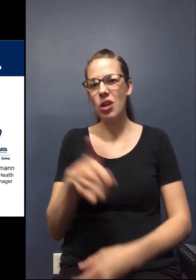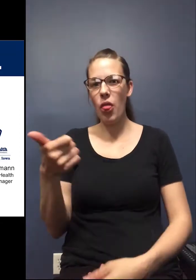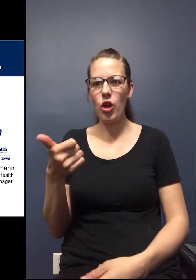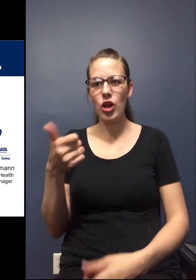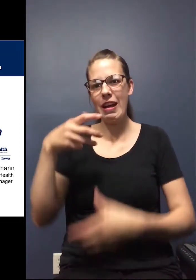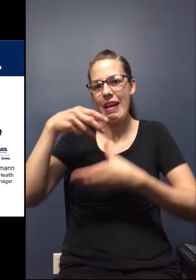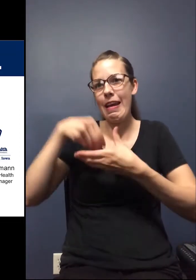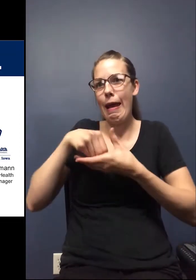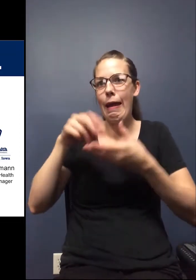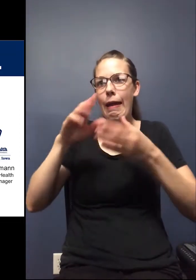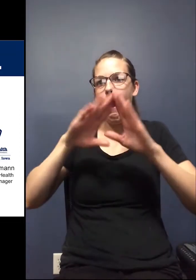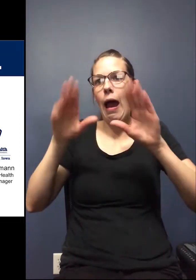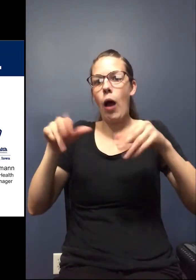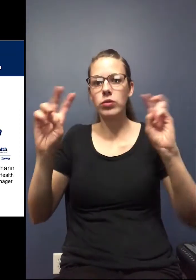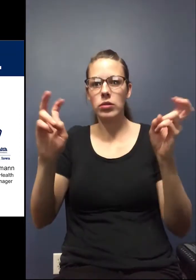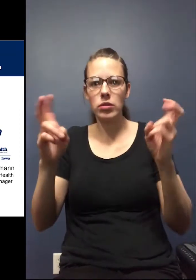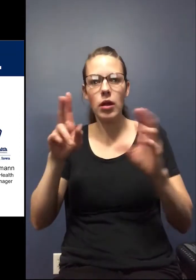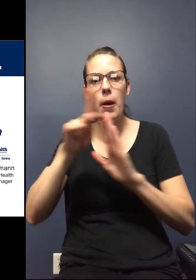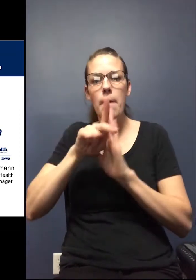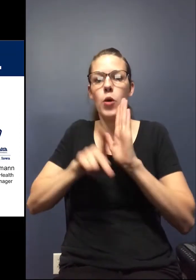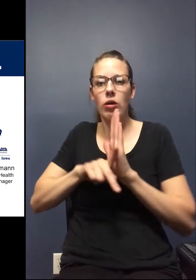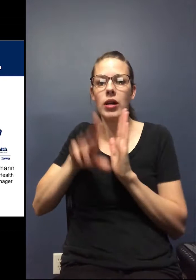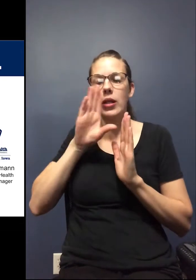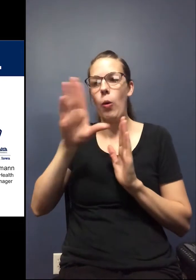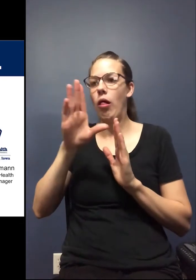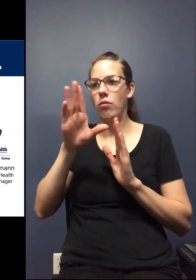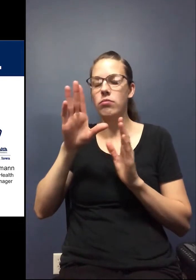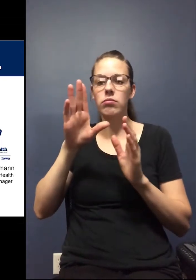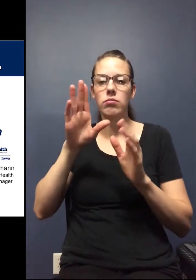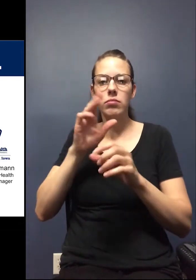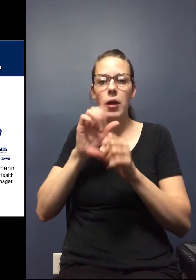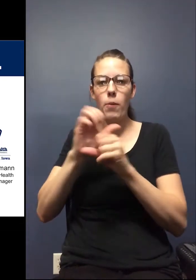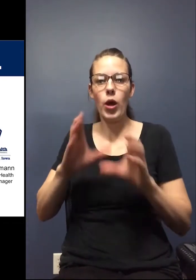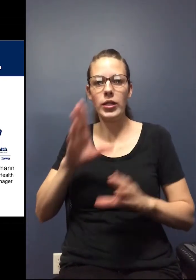other in-house protocols that will keep their employees safe.